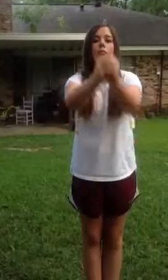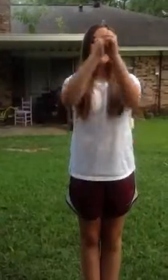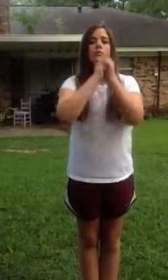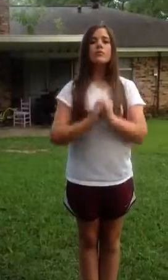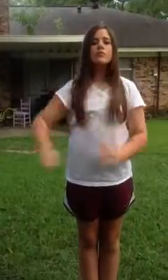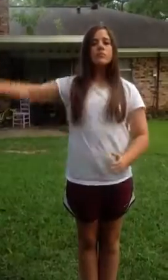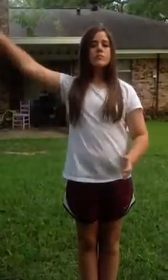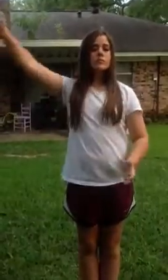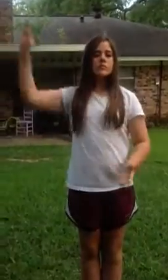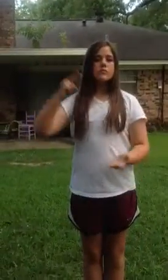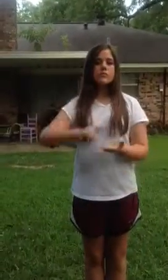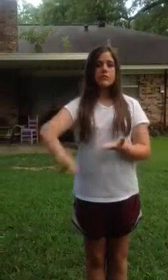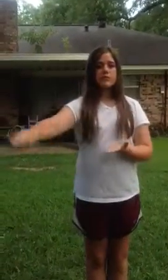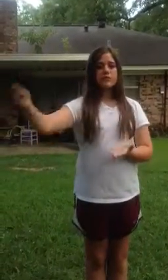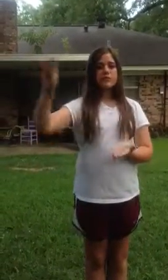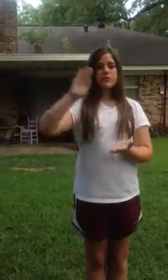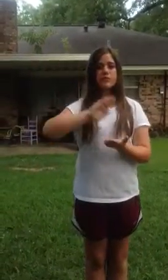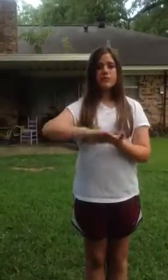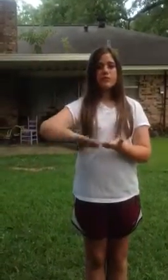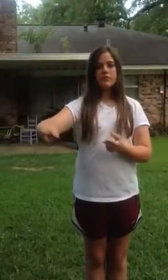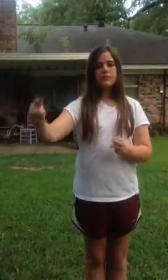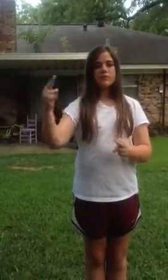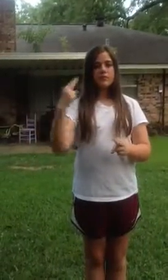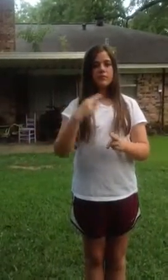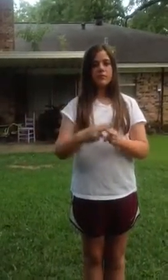worship Your holy name